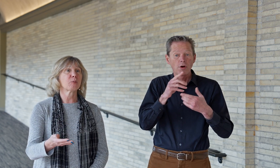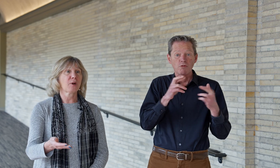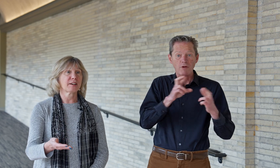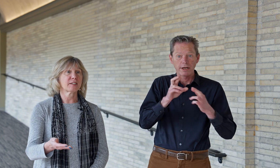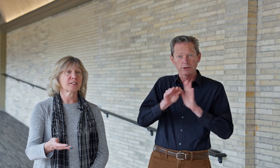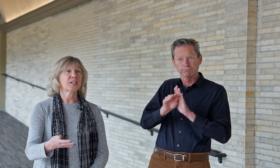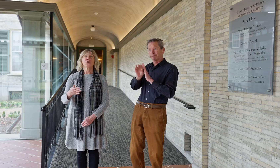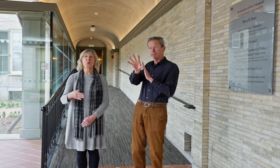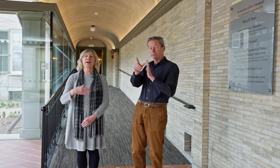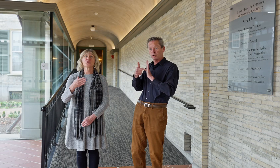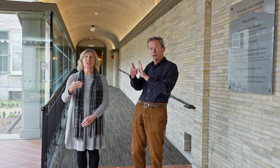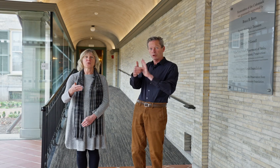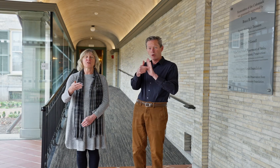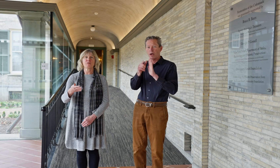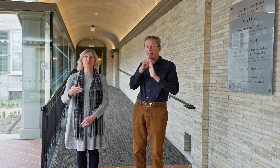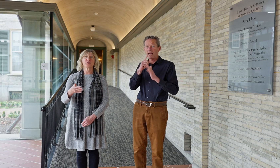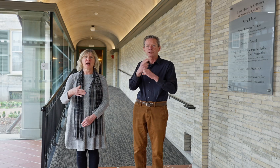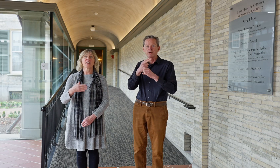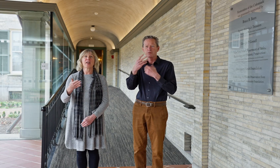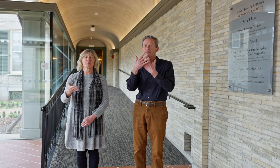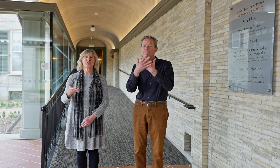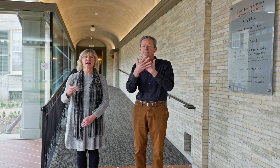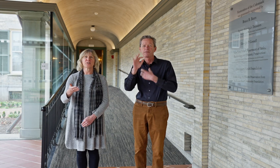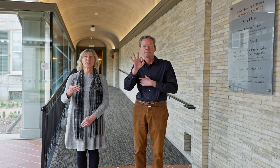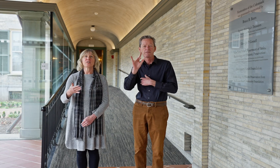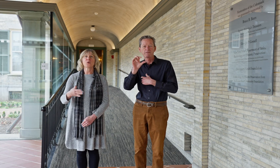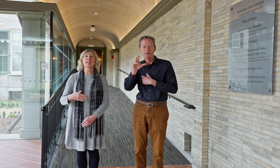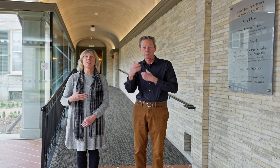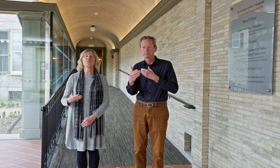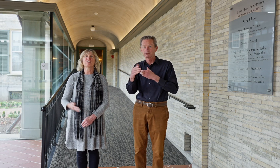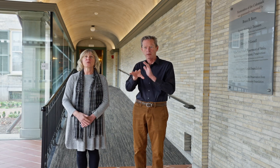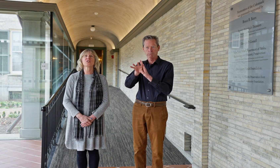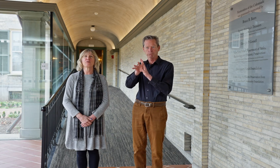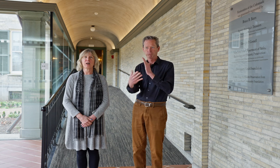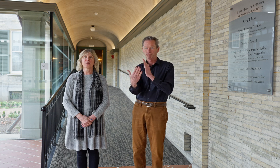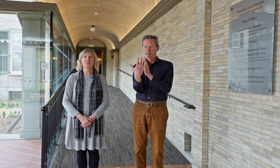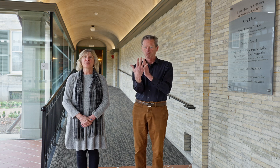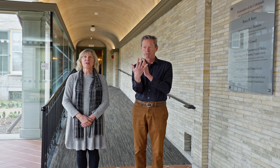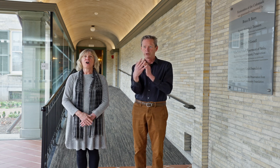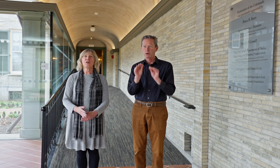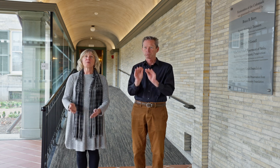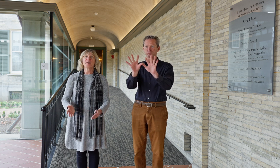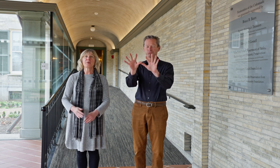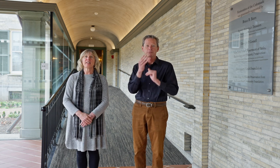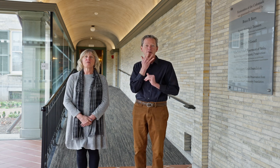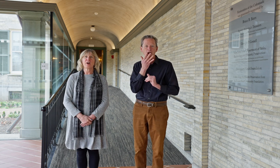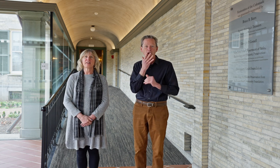product, you actually used a filter on that projector, so it gave the illusion of color. All the people he invited